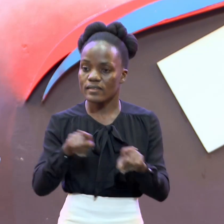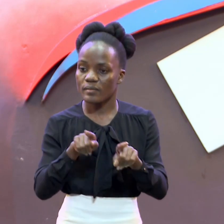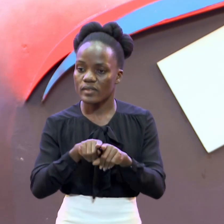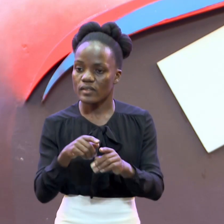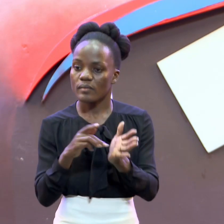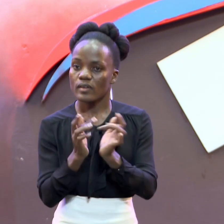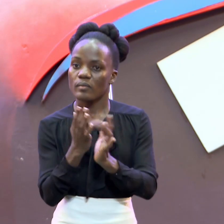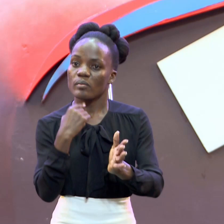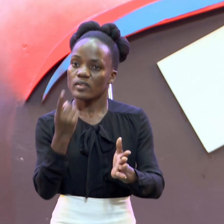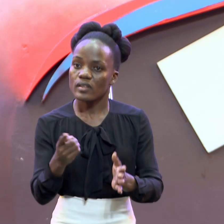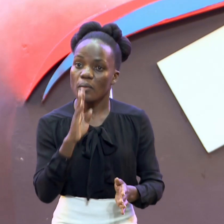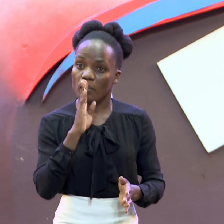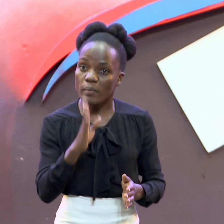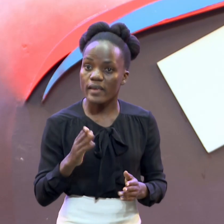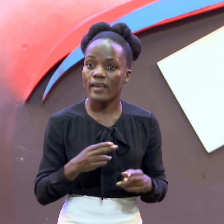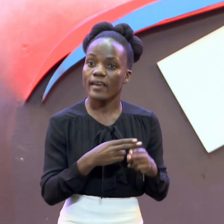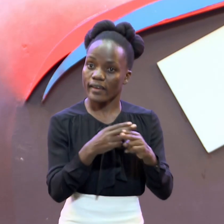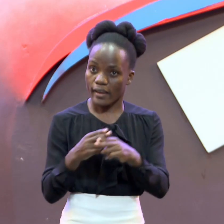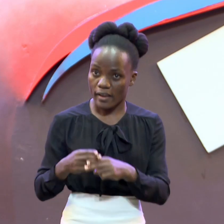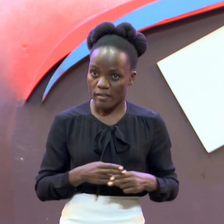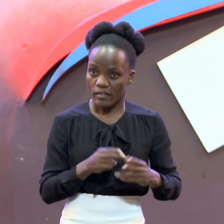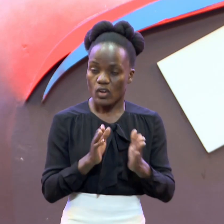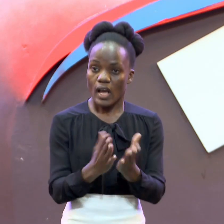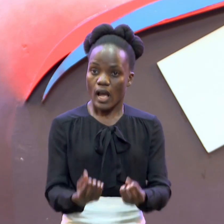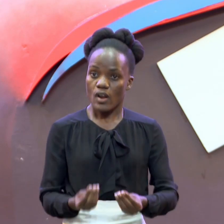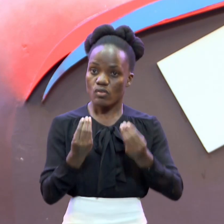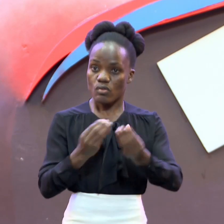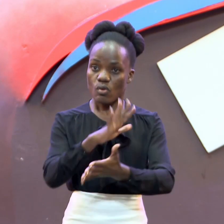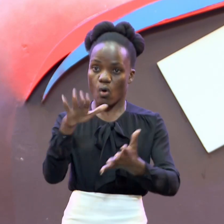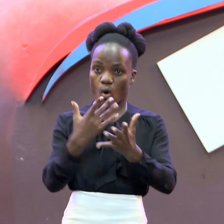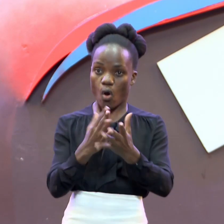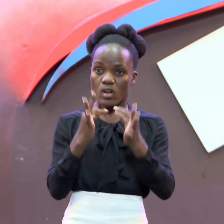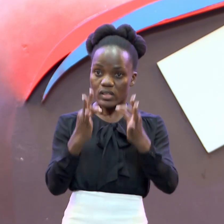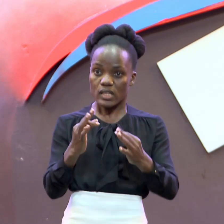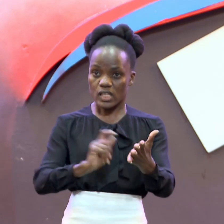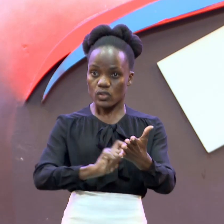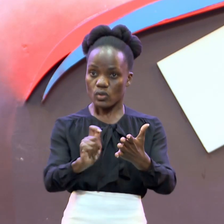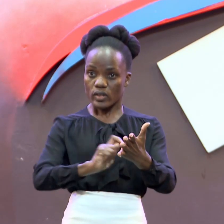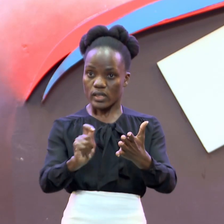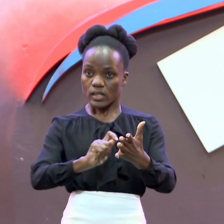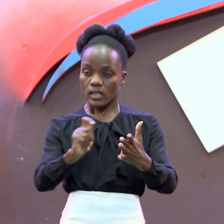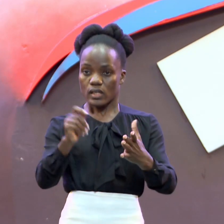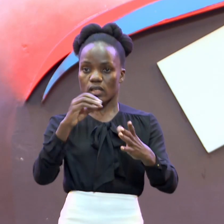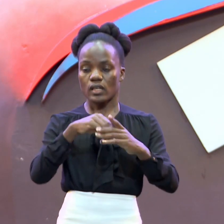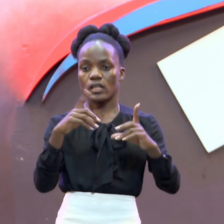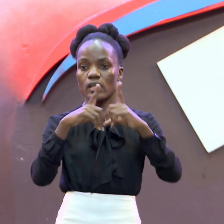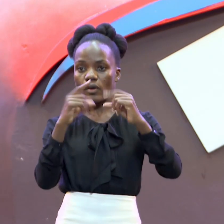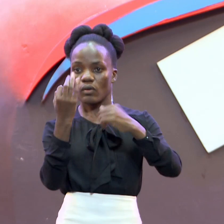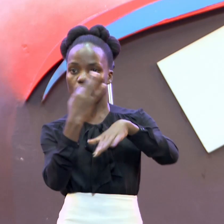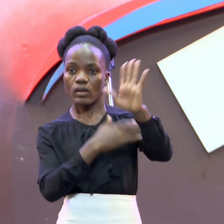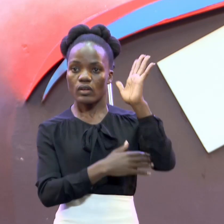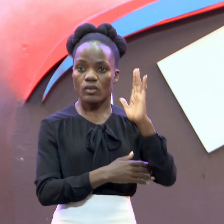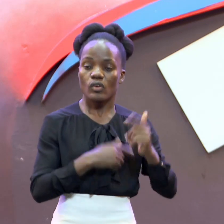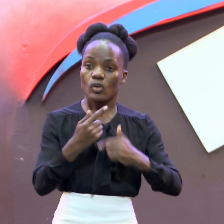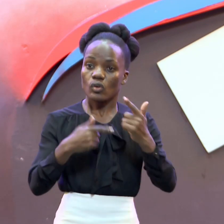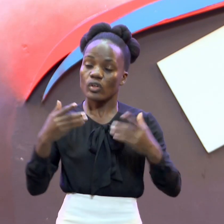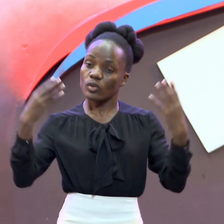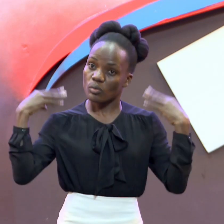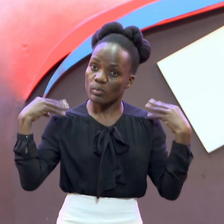To Do Everything Written In The Word Of God Be Careful To Do Put In Practice